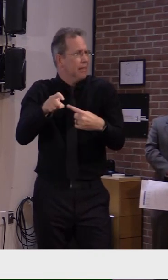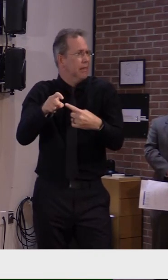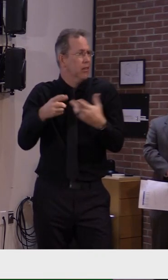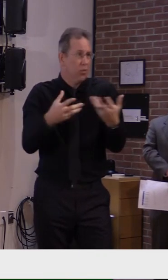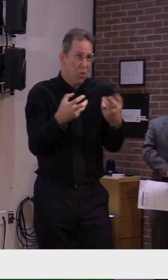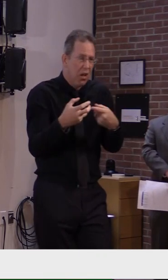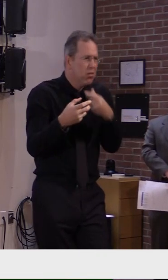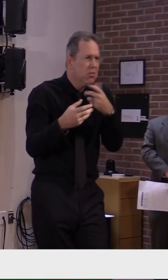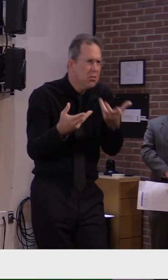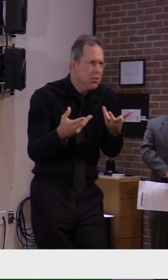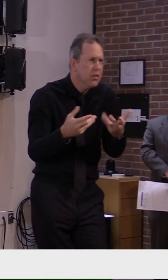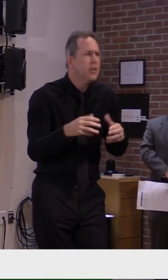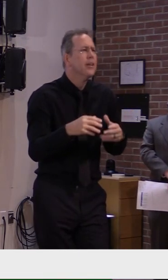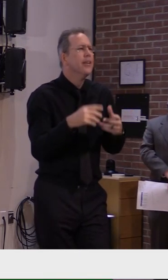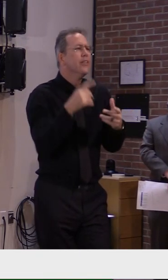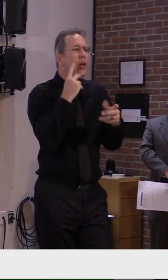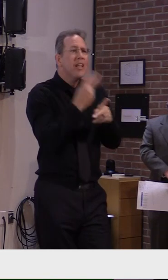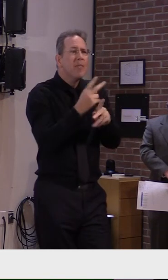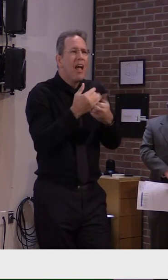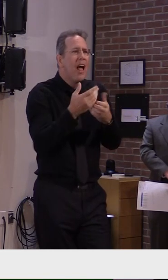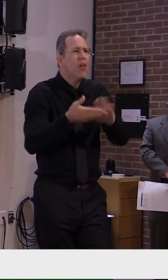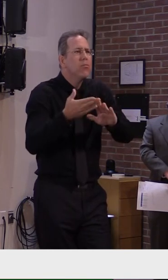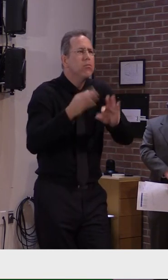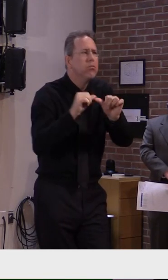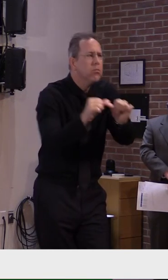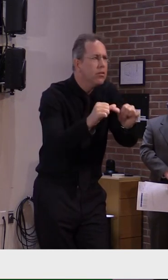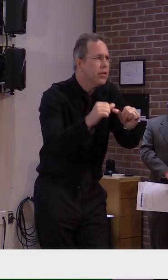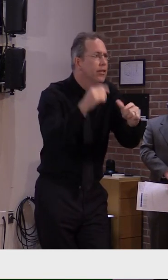delivered in makeshift hospitals.